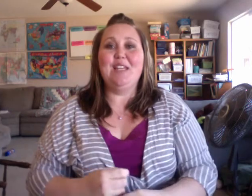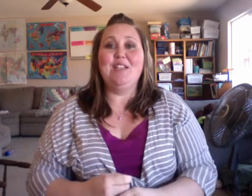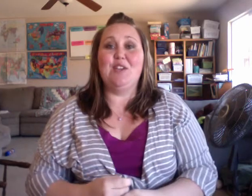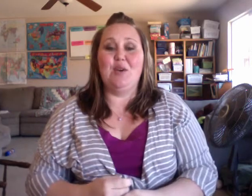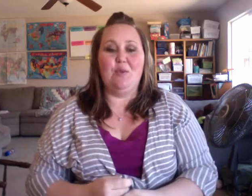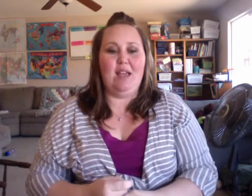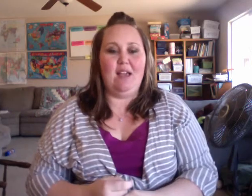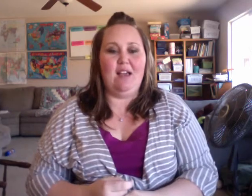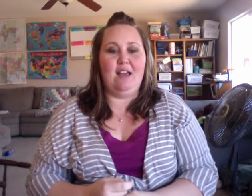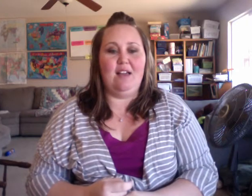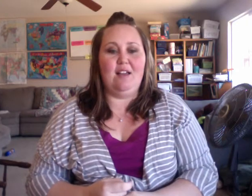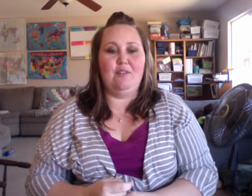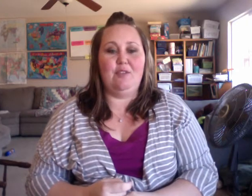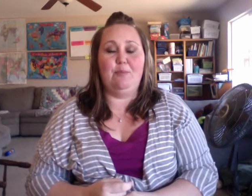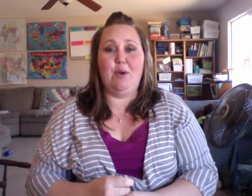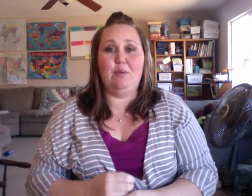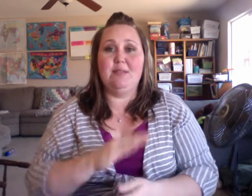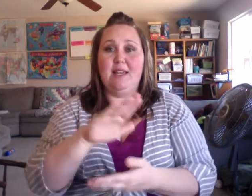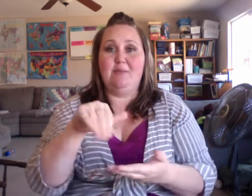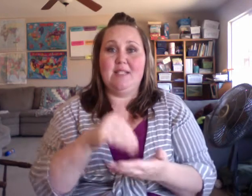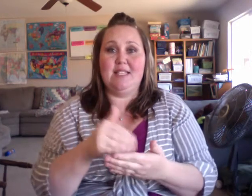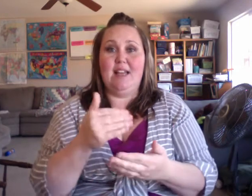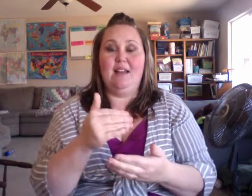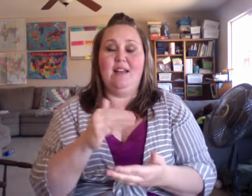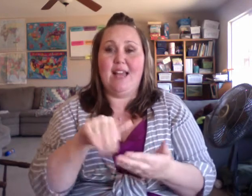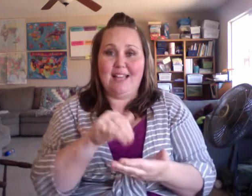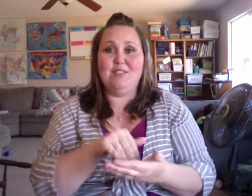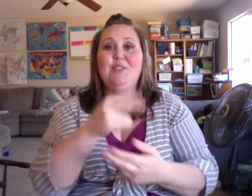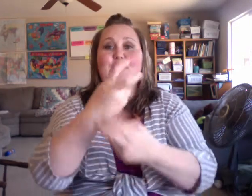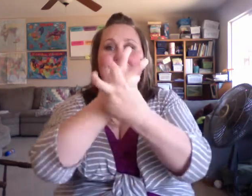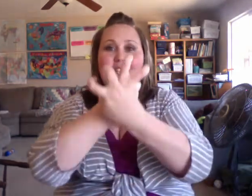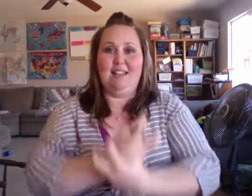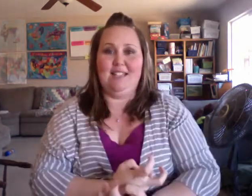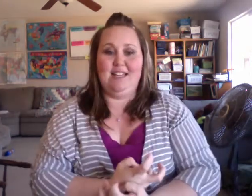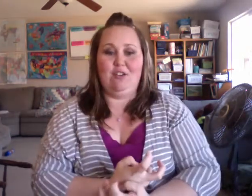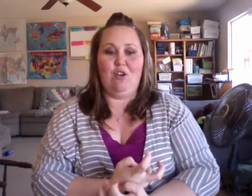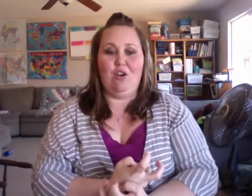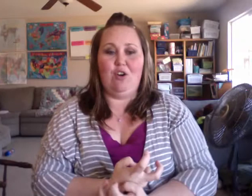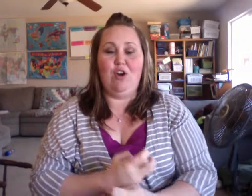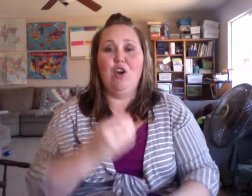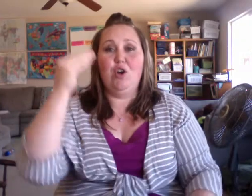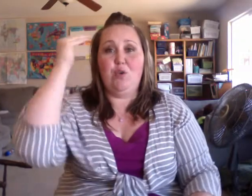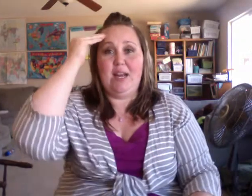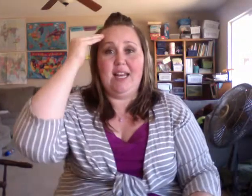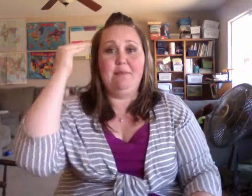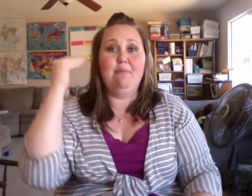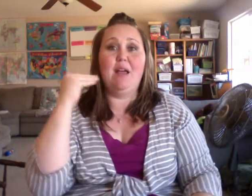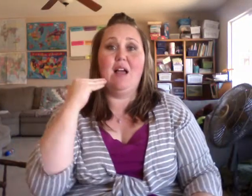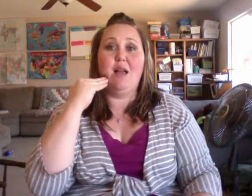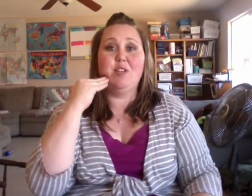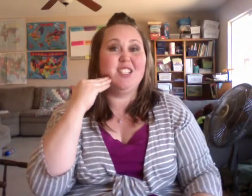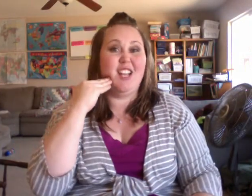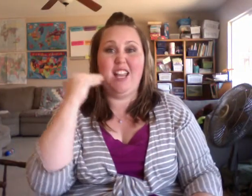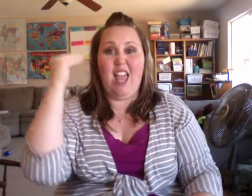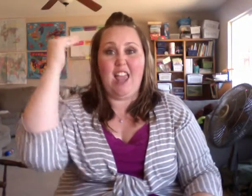So we have the bones that make up the axle skeleton, our cranium, I'm just signing head,